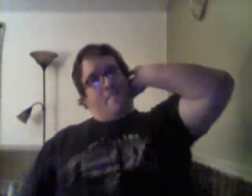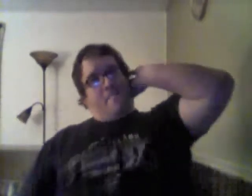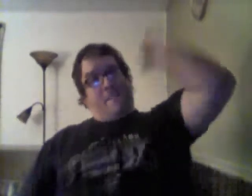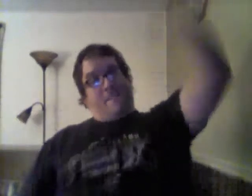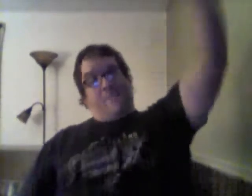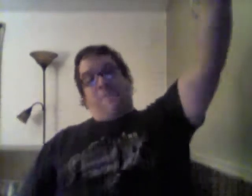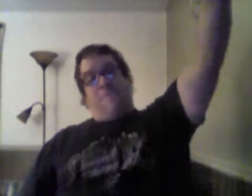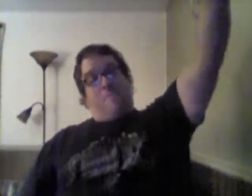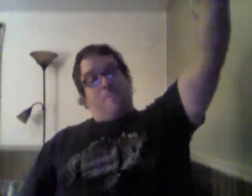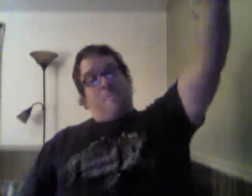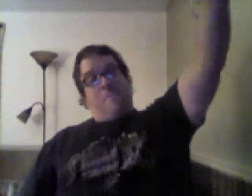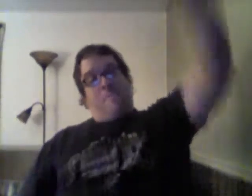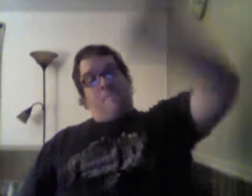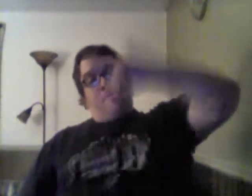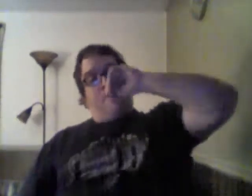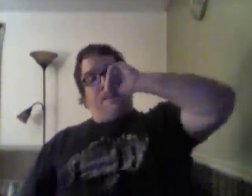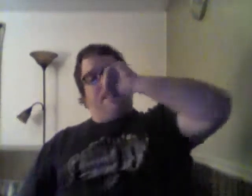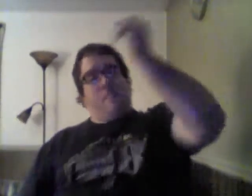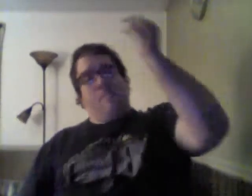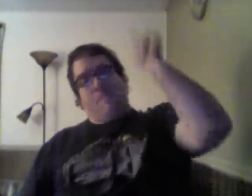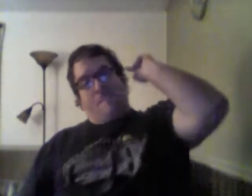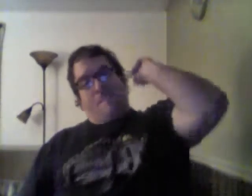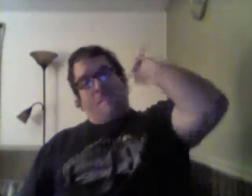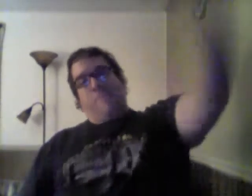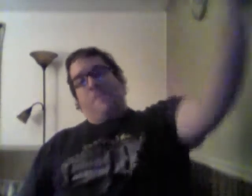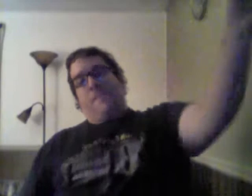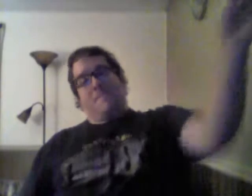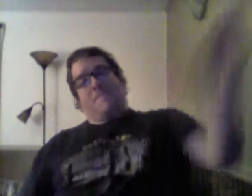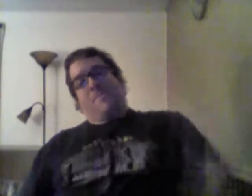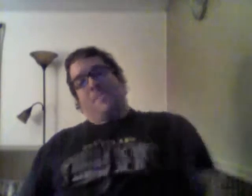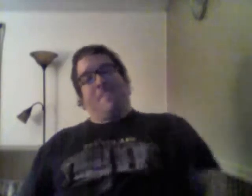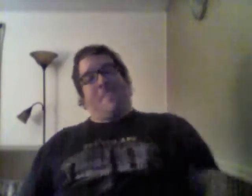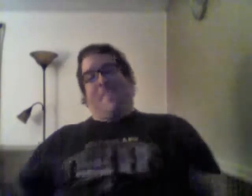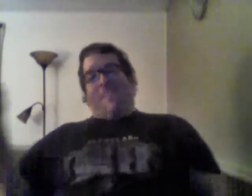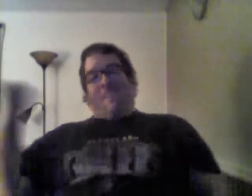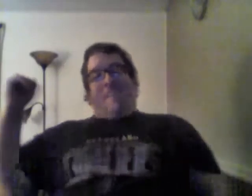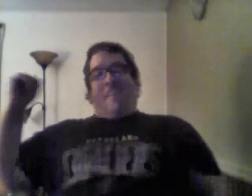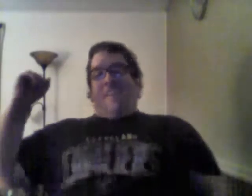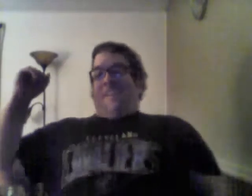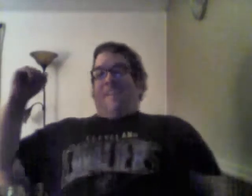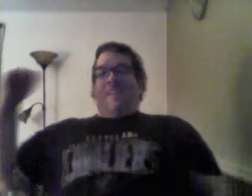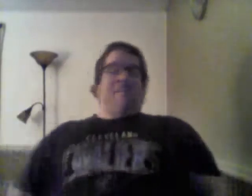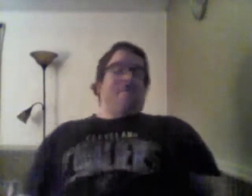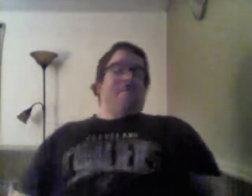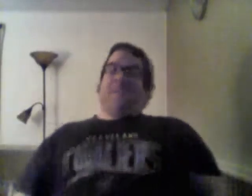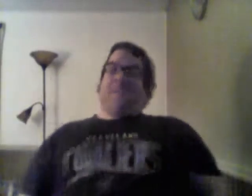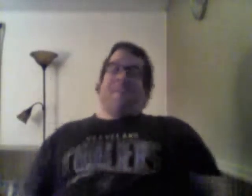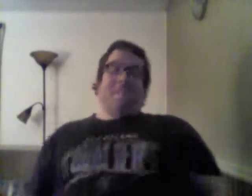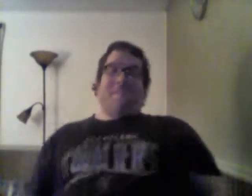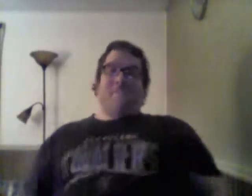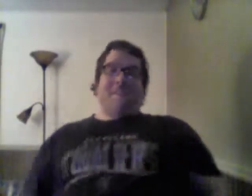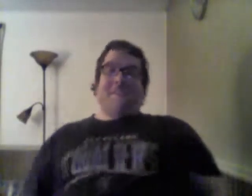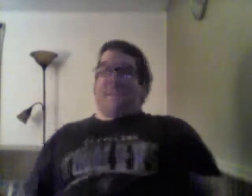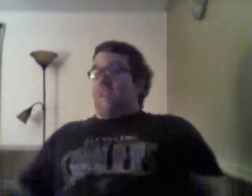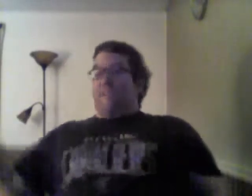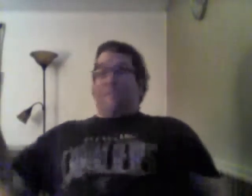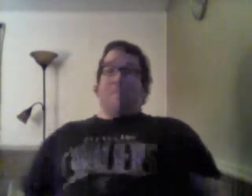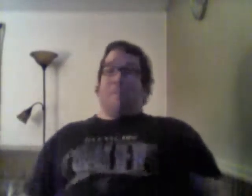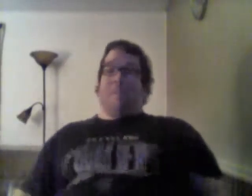but that's as far as the horror movie reviews for October. Hope you guys have enjoyed it. I'm gonna fucking go get some rest. I gotta go to fucking work